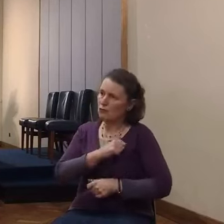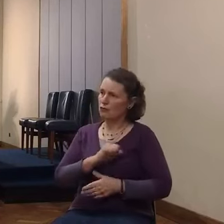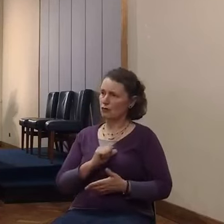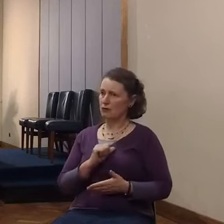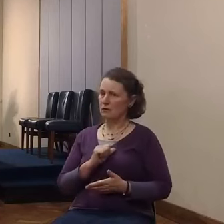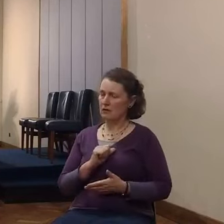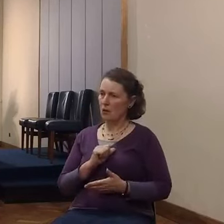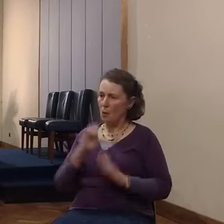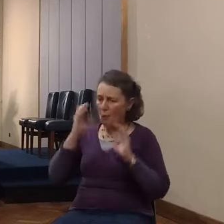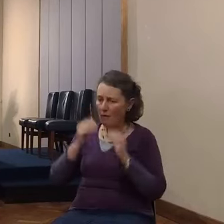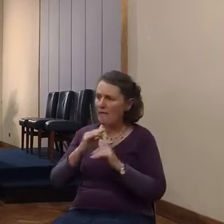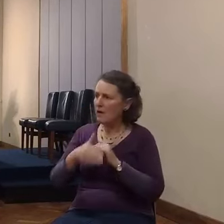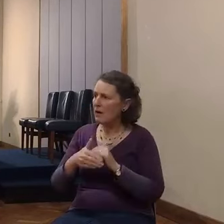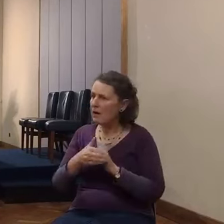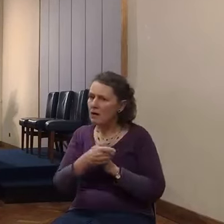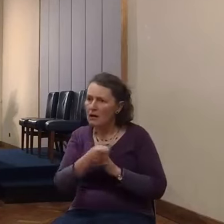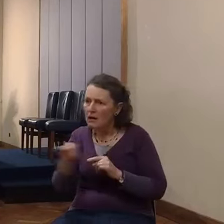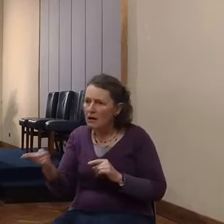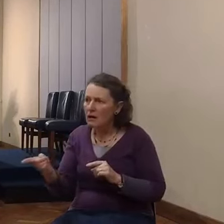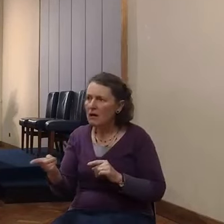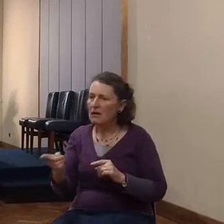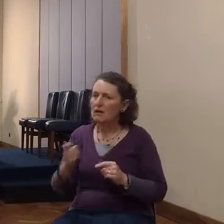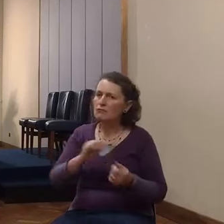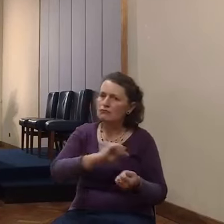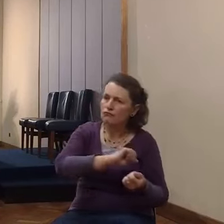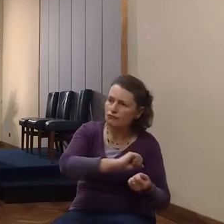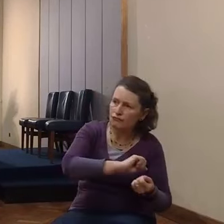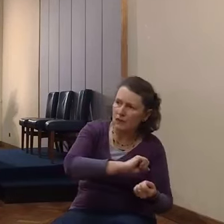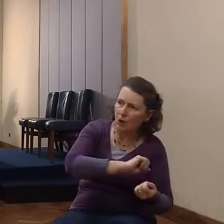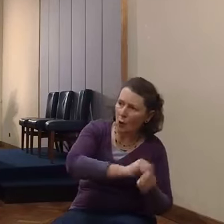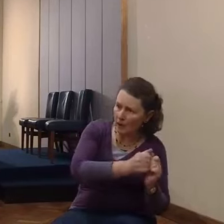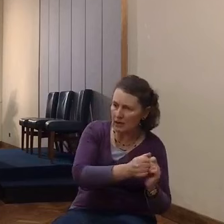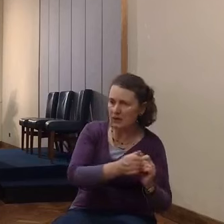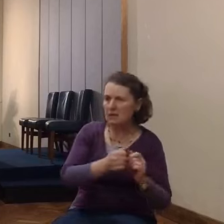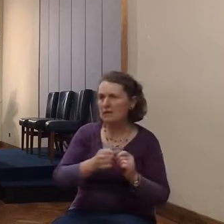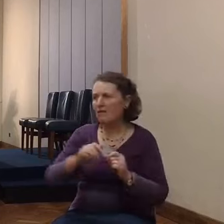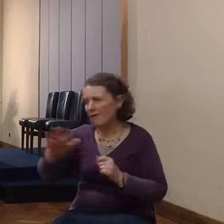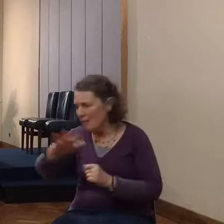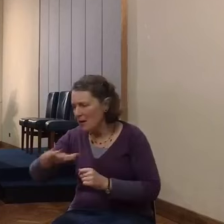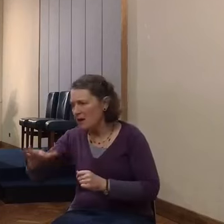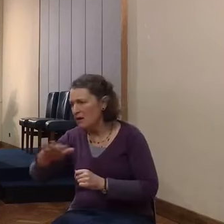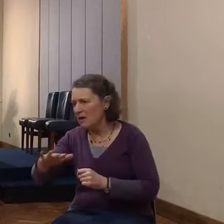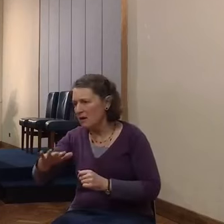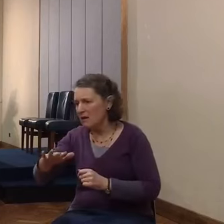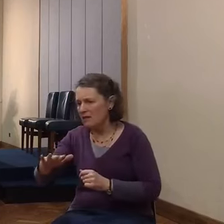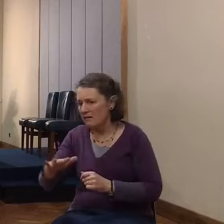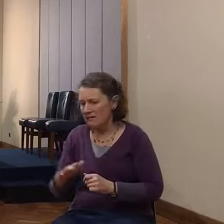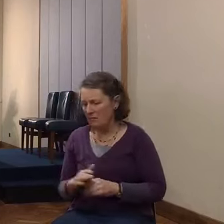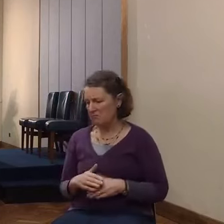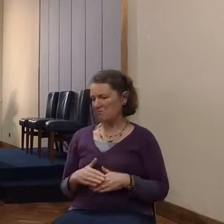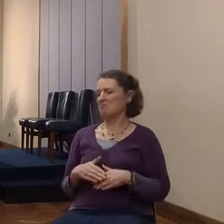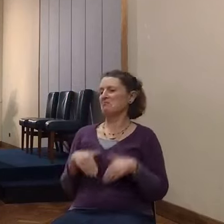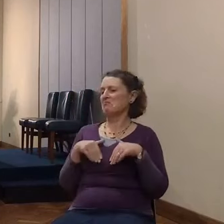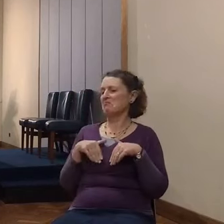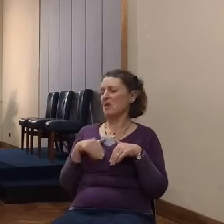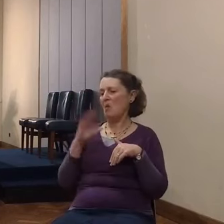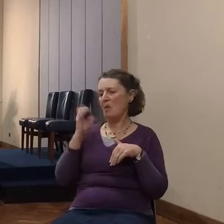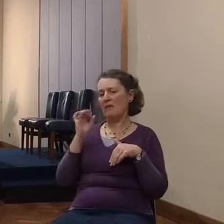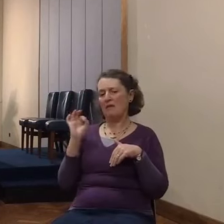relations, and colleagues, if they're not, there's something wrong, because true faith is moved by